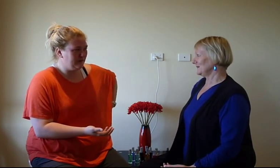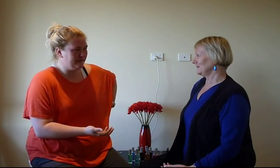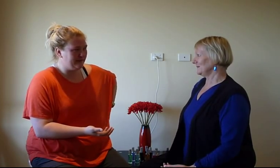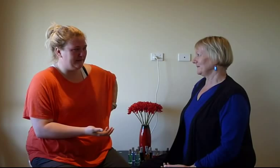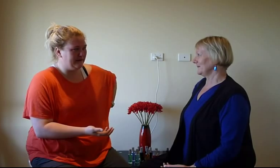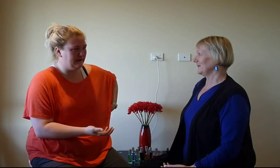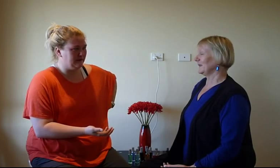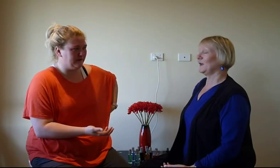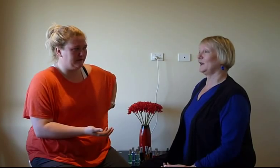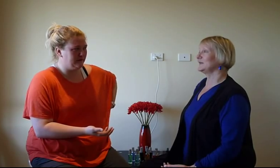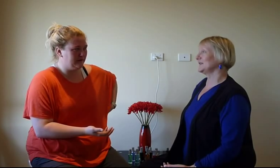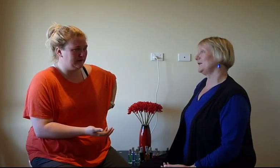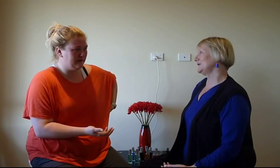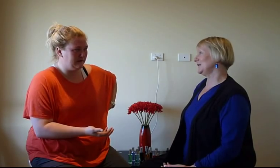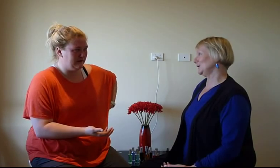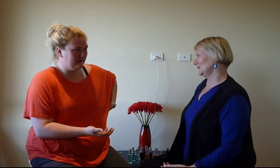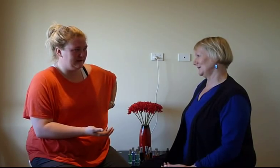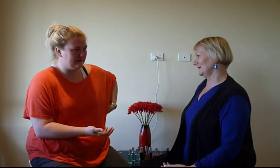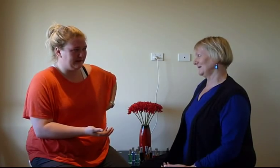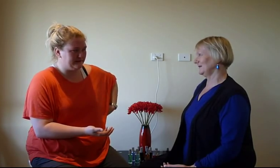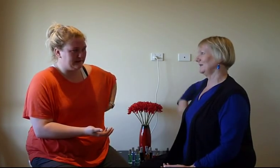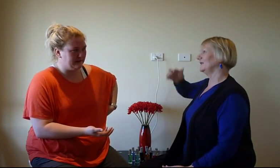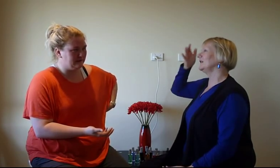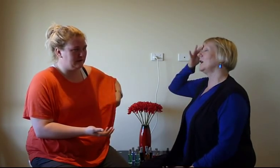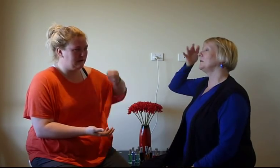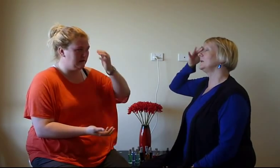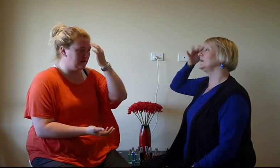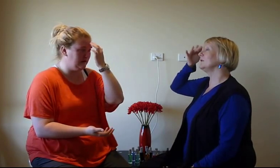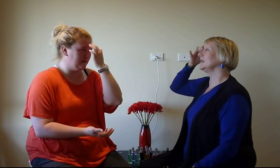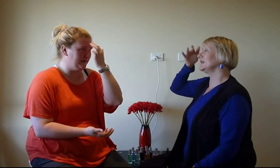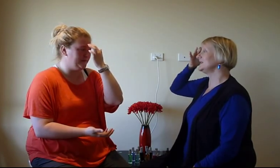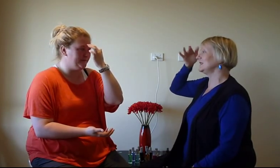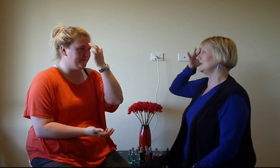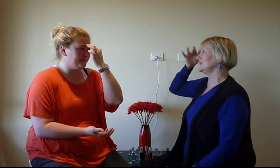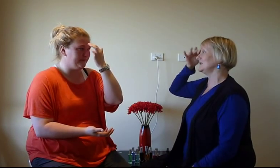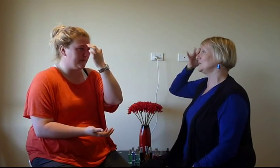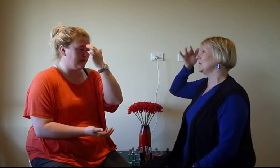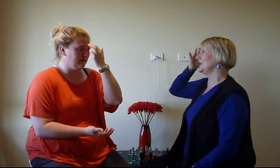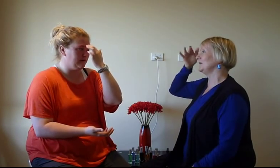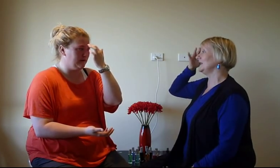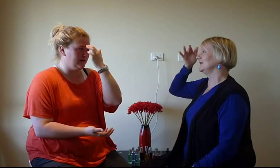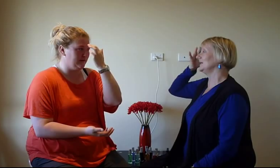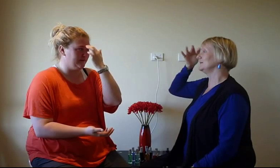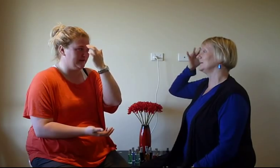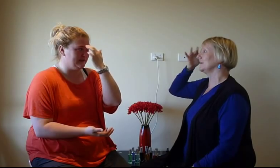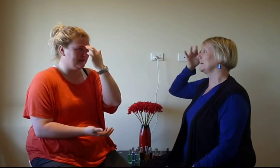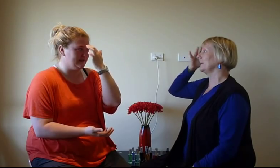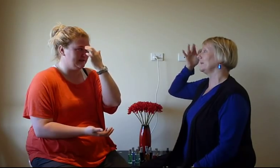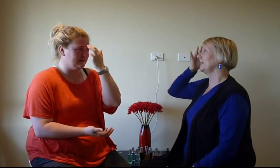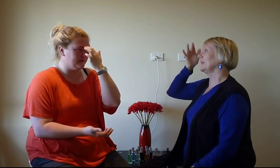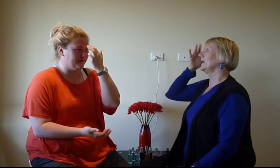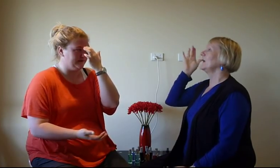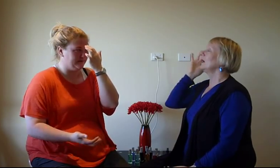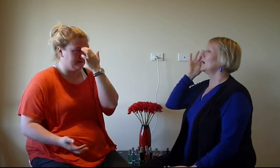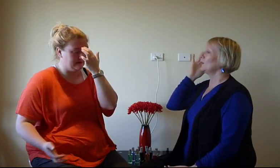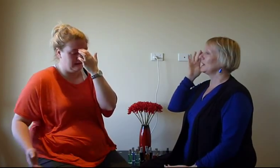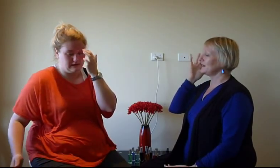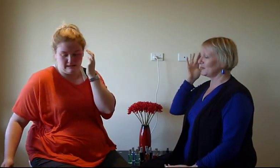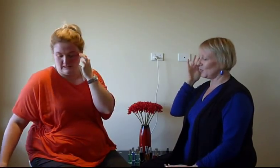I'm letting my hand know. It's safe to heal. It's safe to heal. I'm releasing this disappointing feeling. I'm this disappointing feeling. I'm releasing all